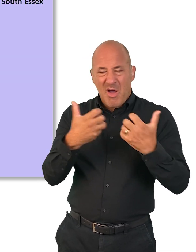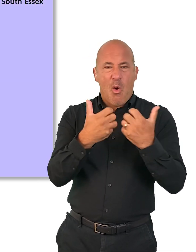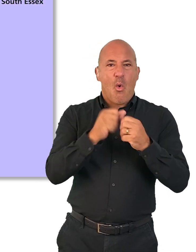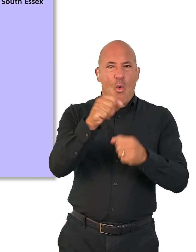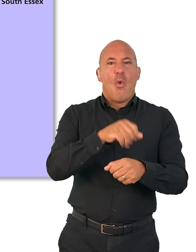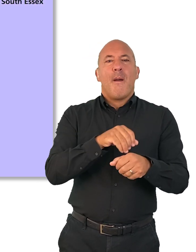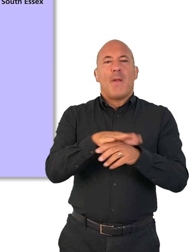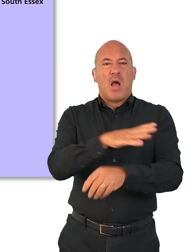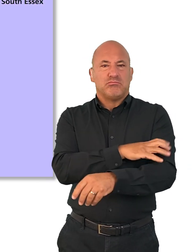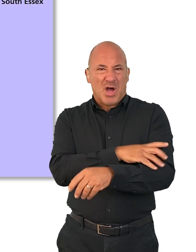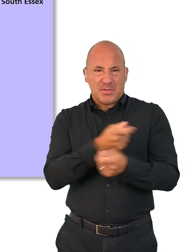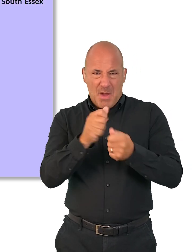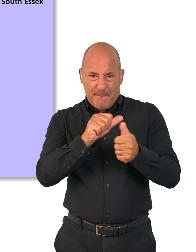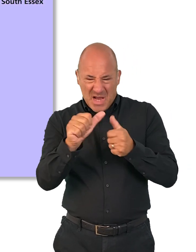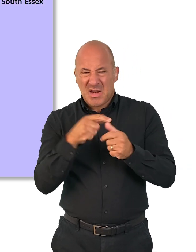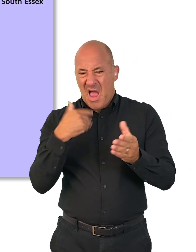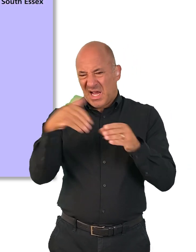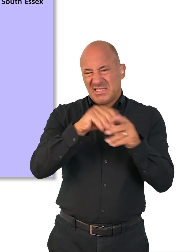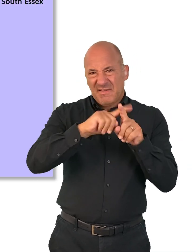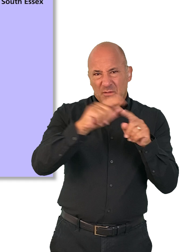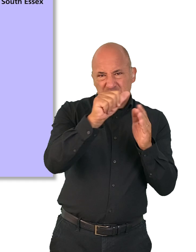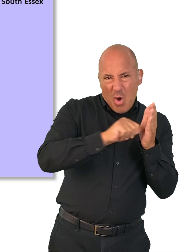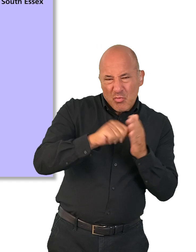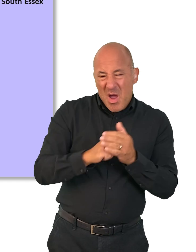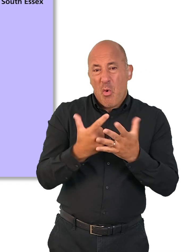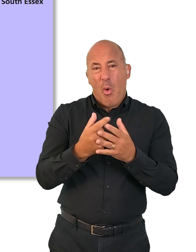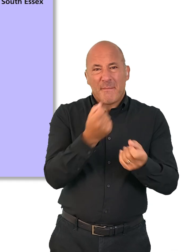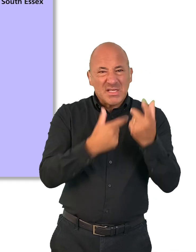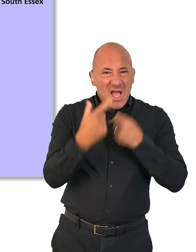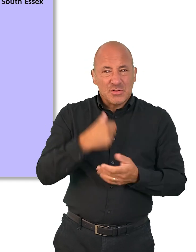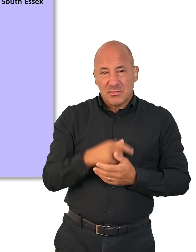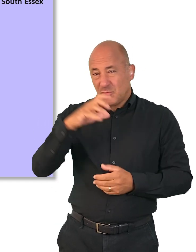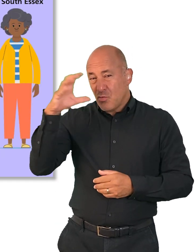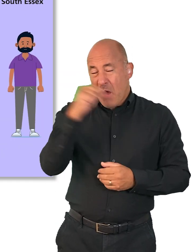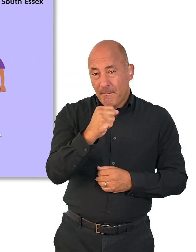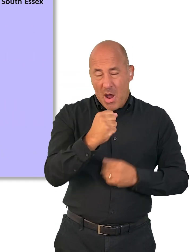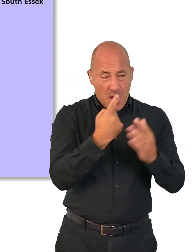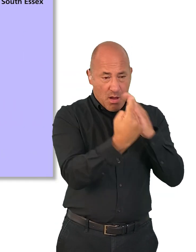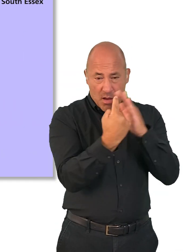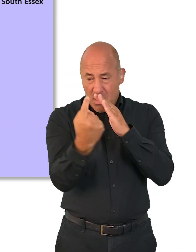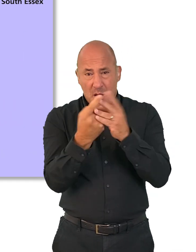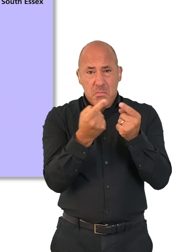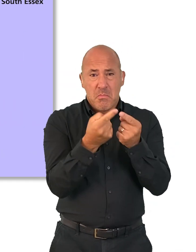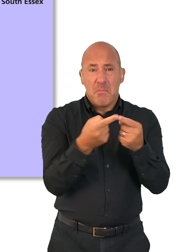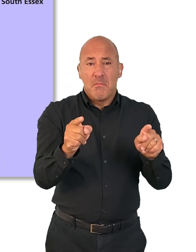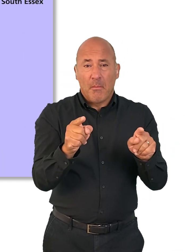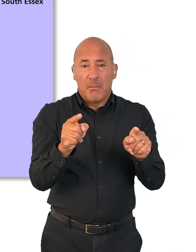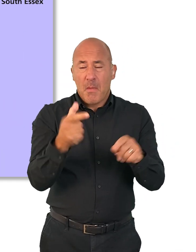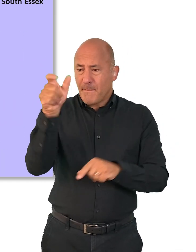better managing your blood pressure, such as support programmes or medication. Remember, everyone is different and what works well for another